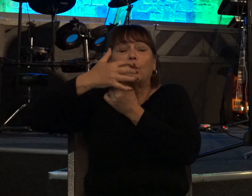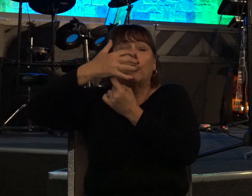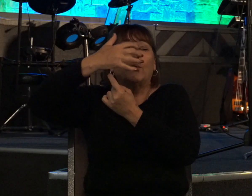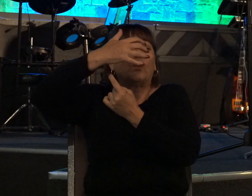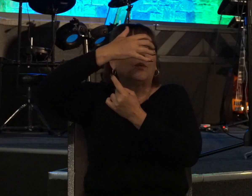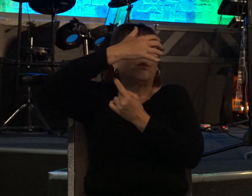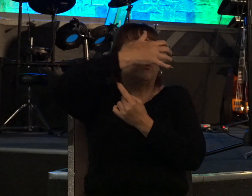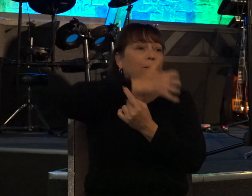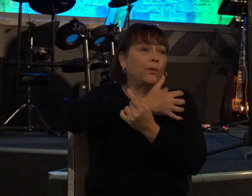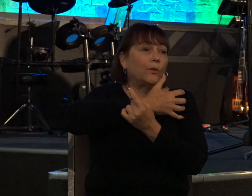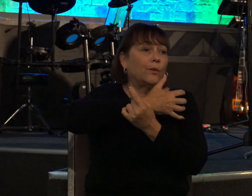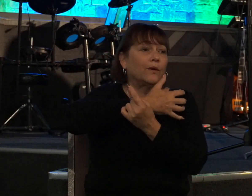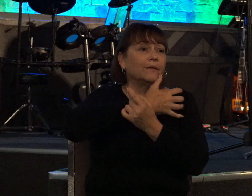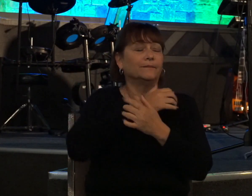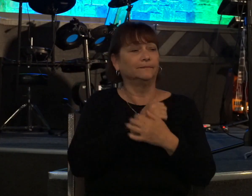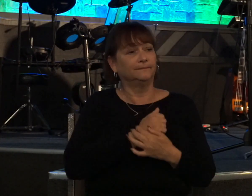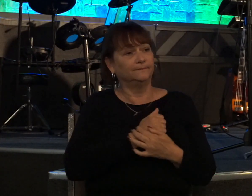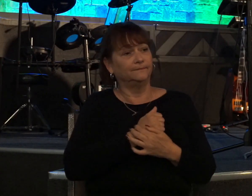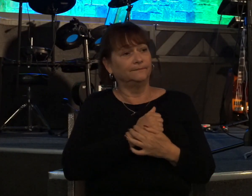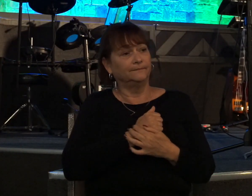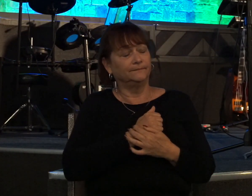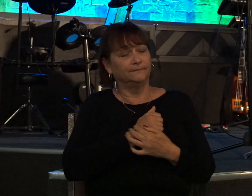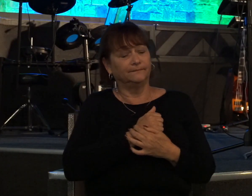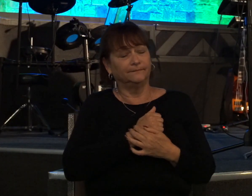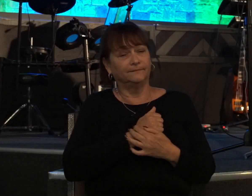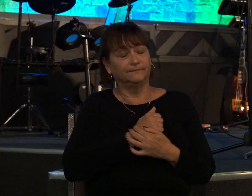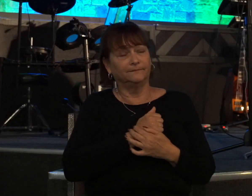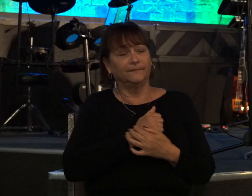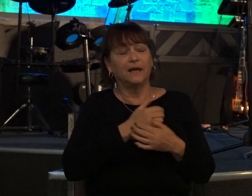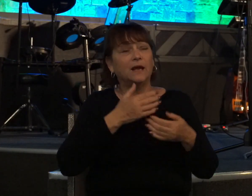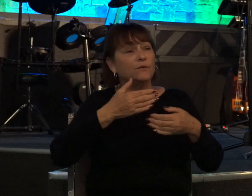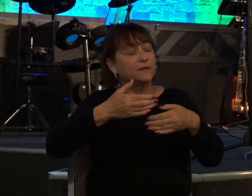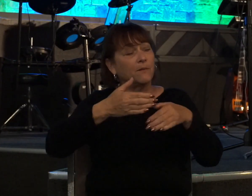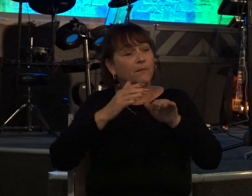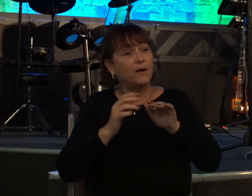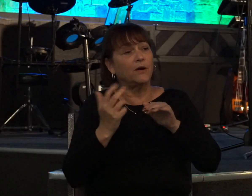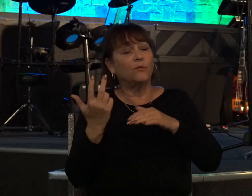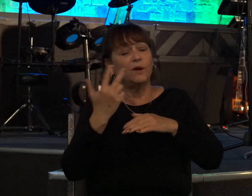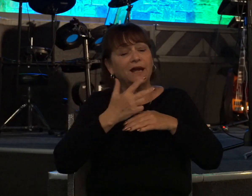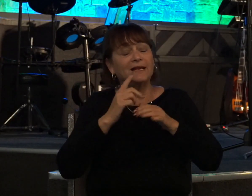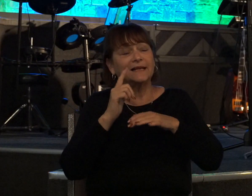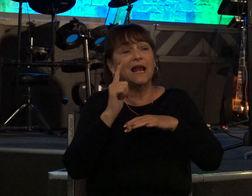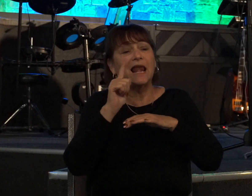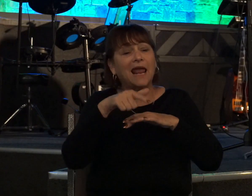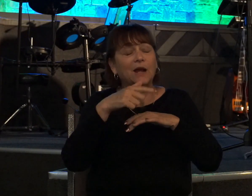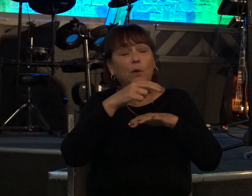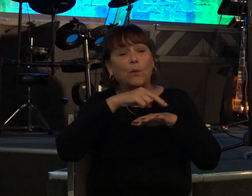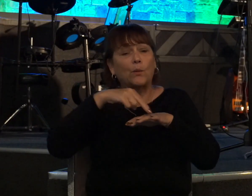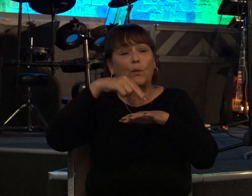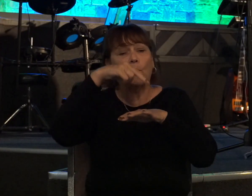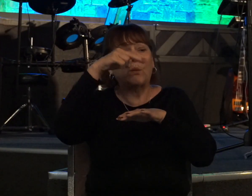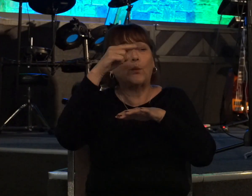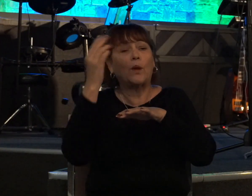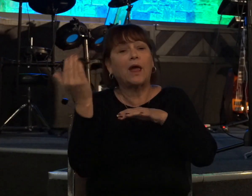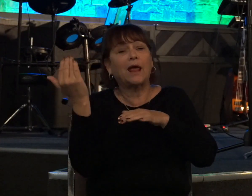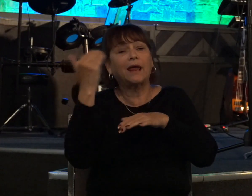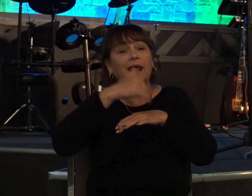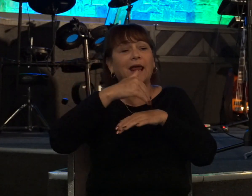washed us white as snow he was buried three days later rose from the dead victorious over sin and